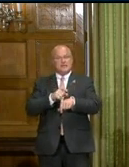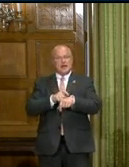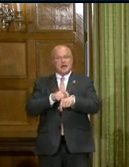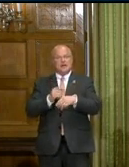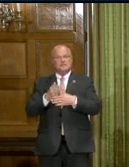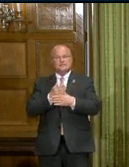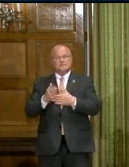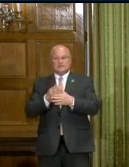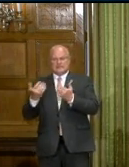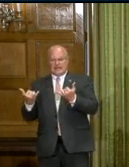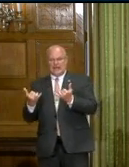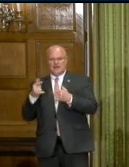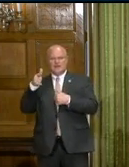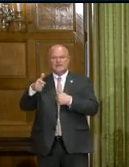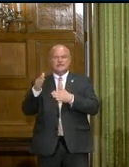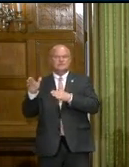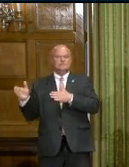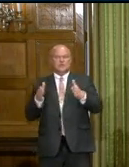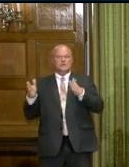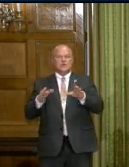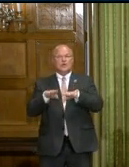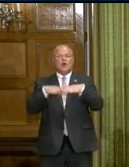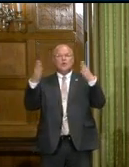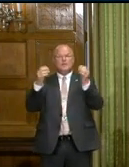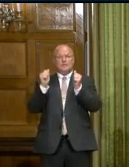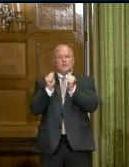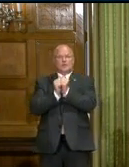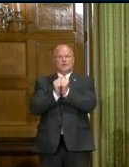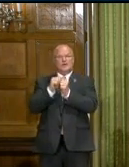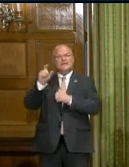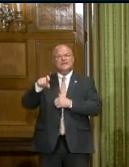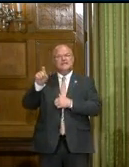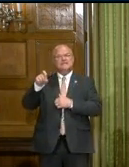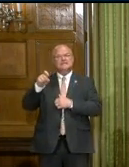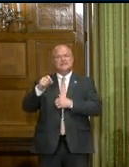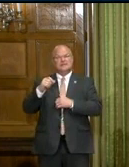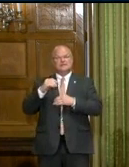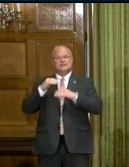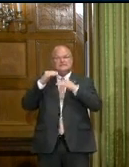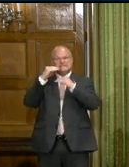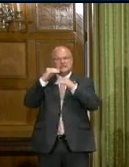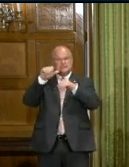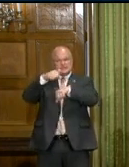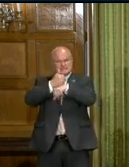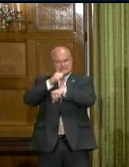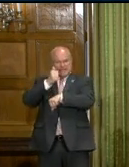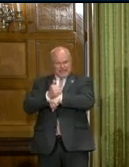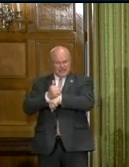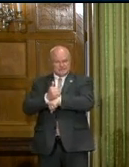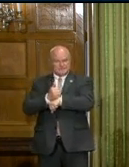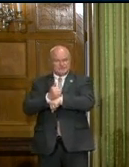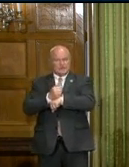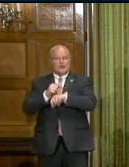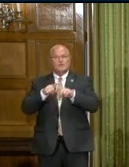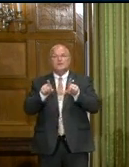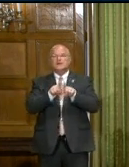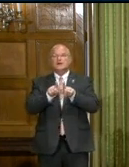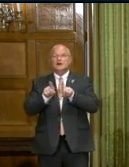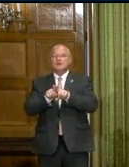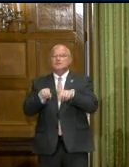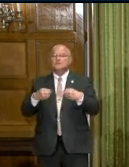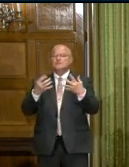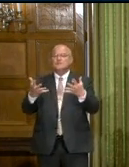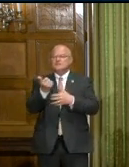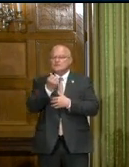in preparation to open up with the necessary restrictions that are in place. But it also